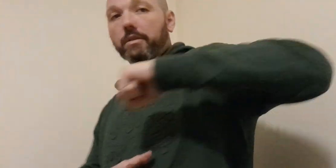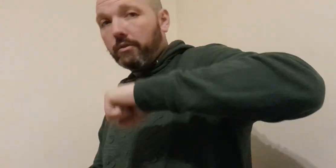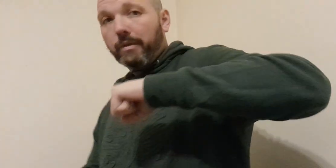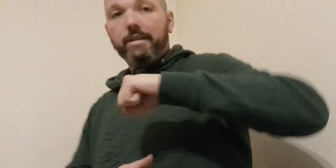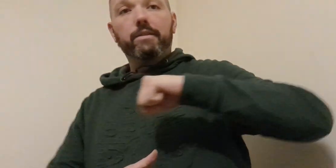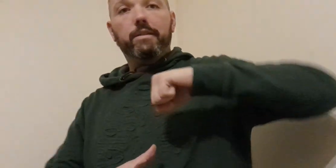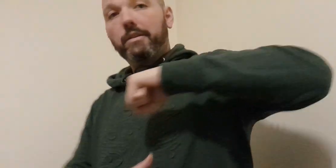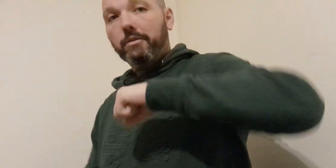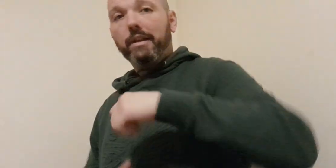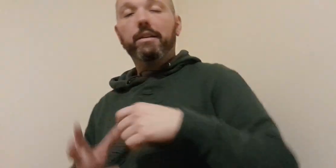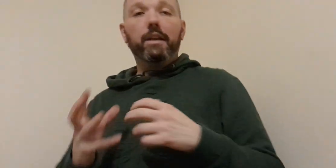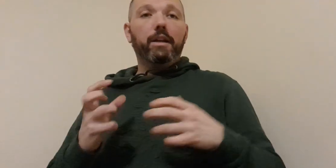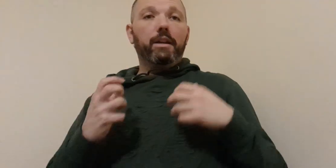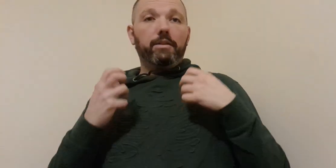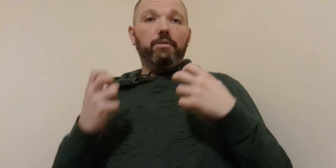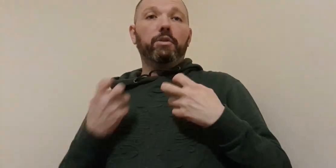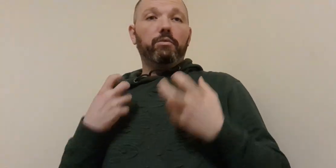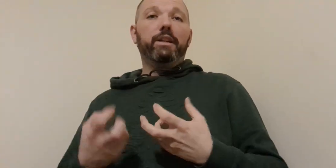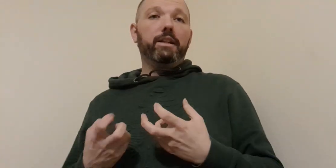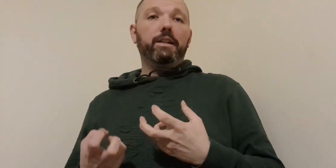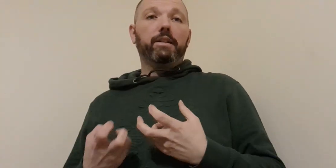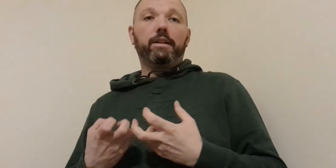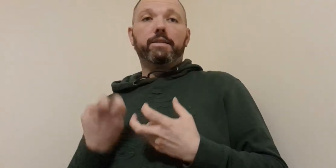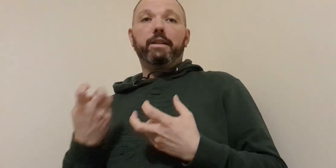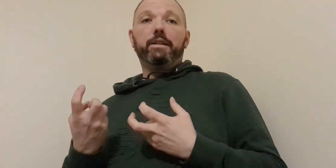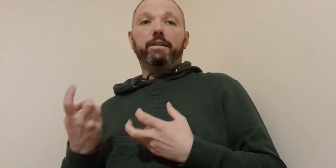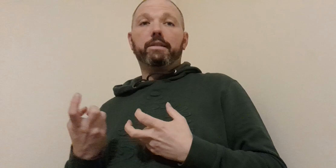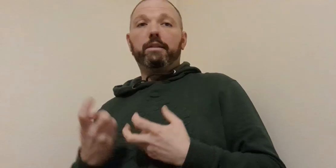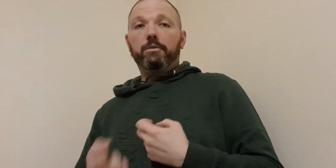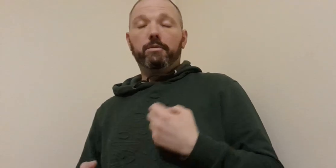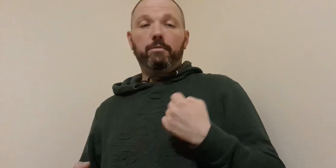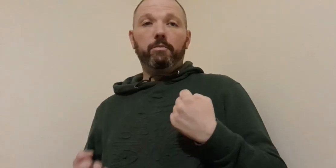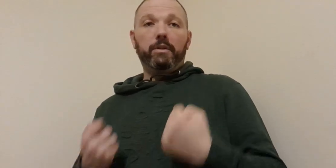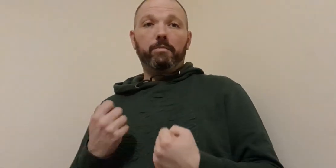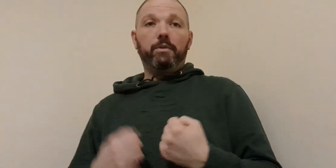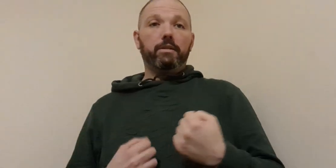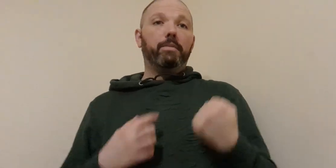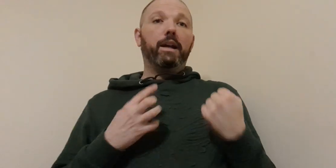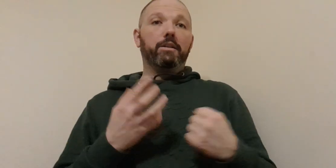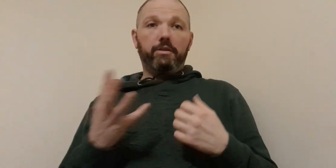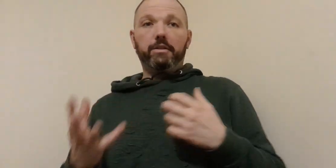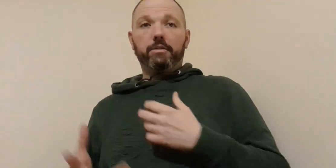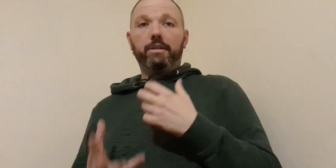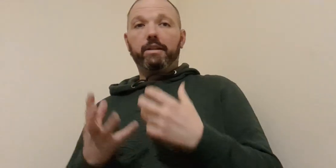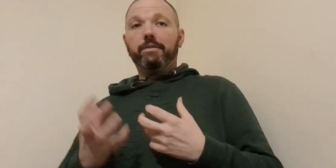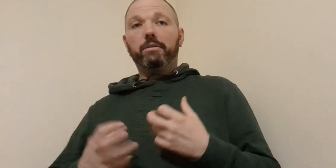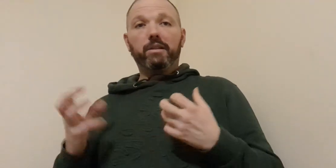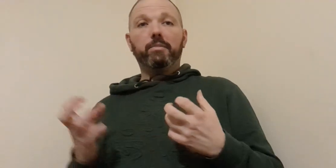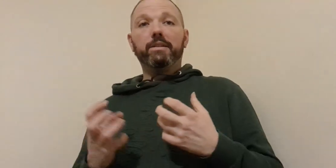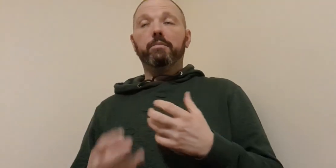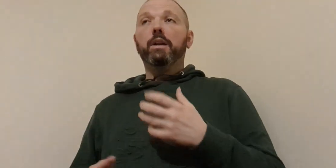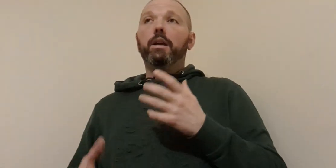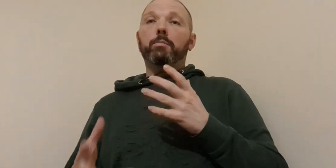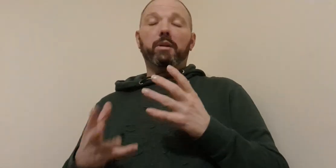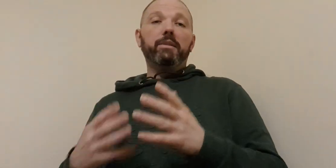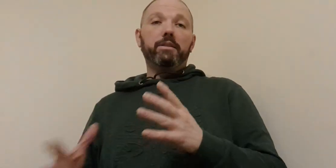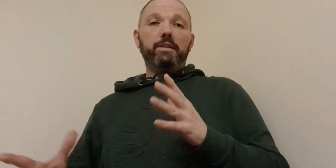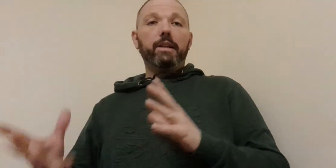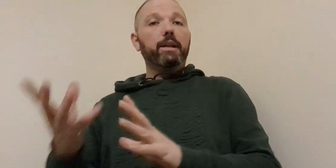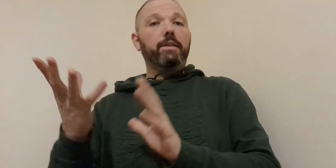twist like all that you know you really need to kind of see it let's like go with a partner like go to kind of like express them but i mean there's a lot of